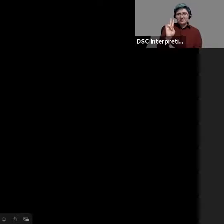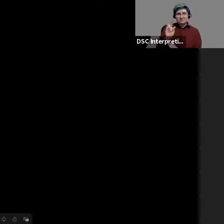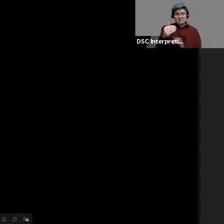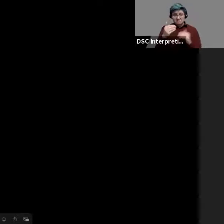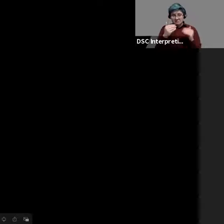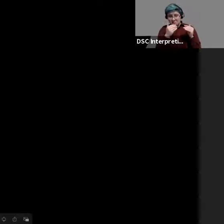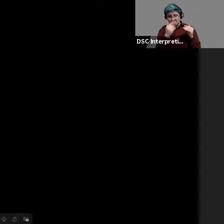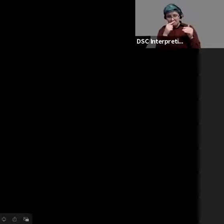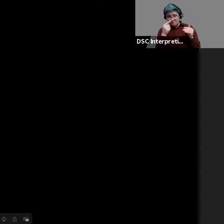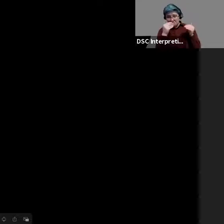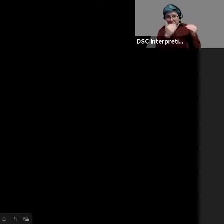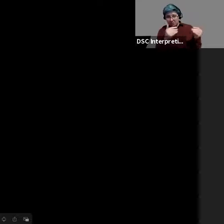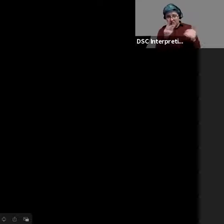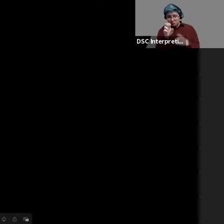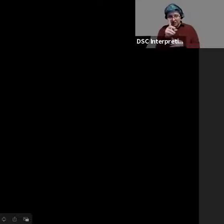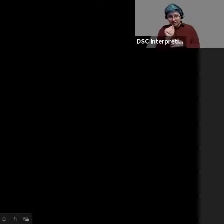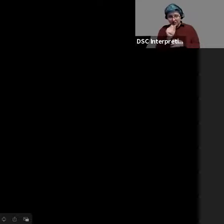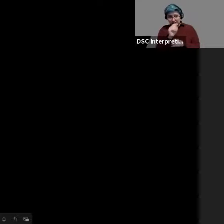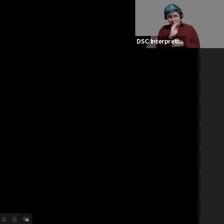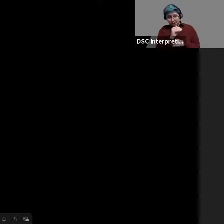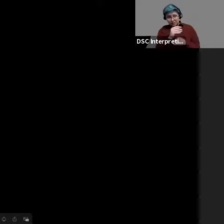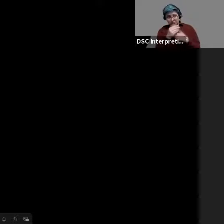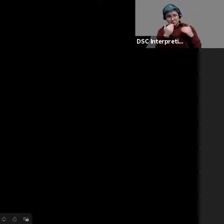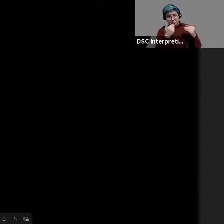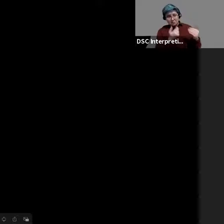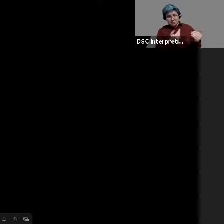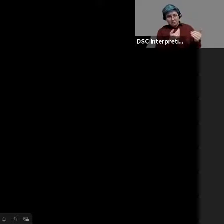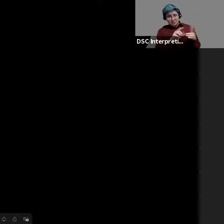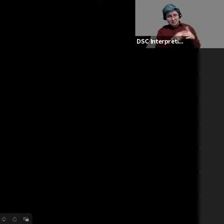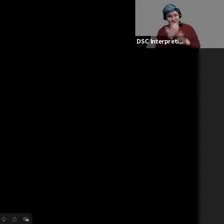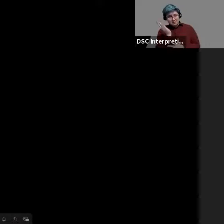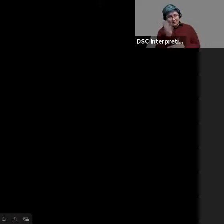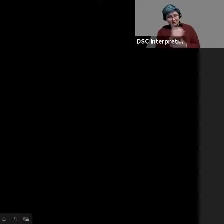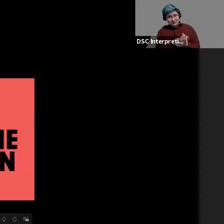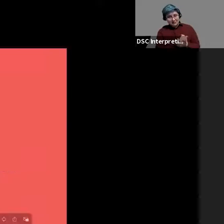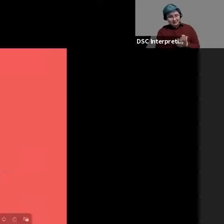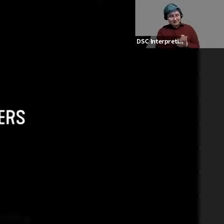go ahead, Rhonda and Tom, and begin your presentation?